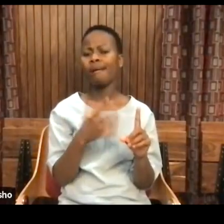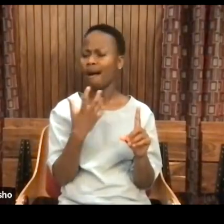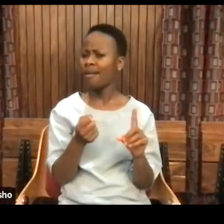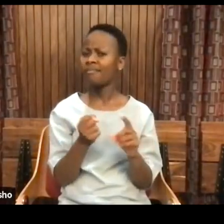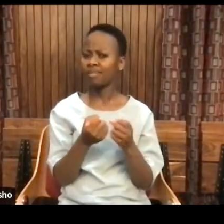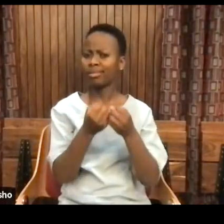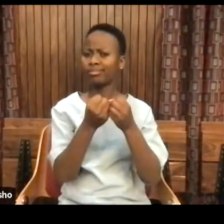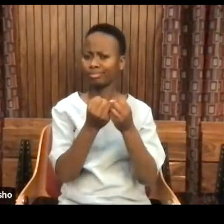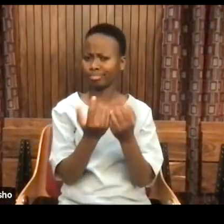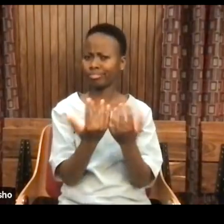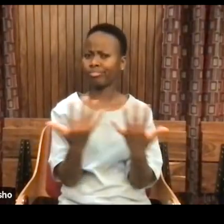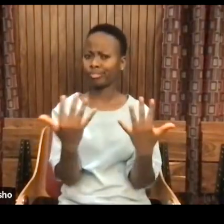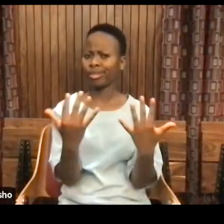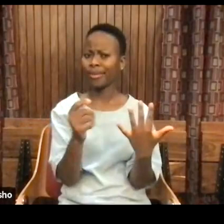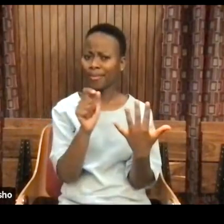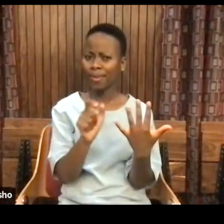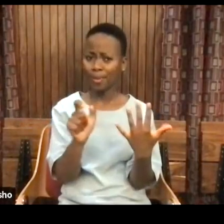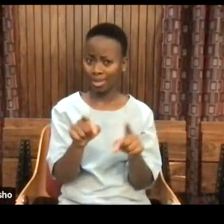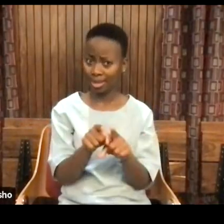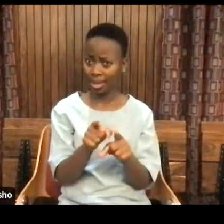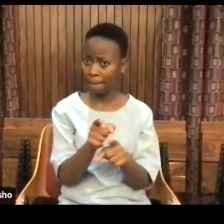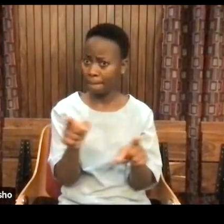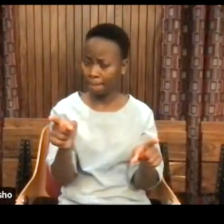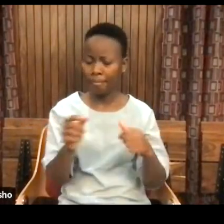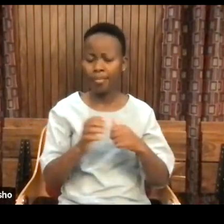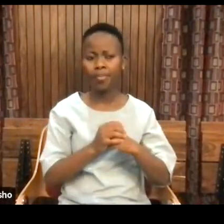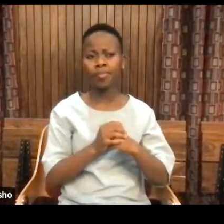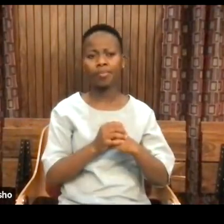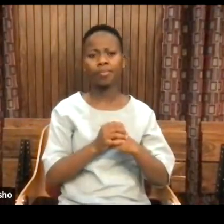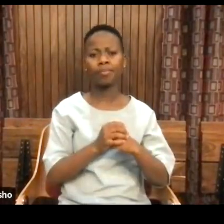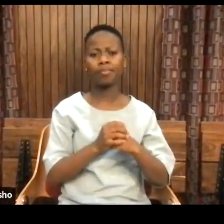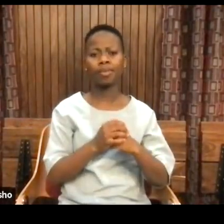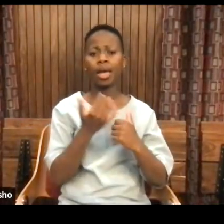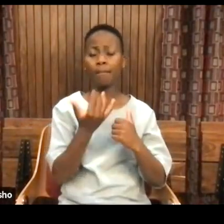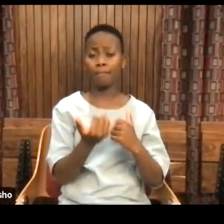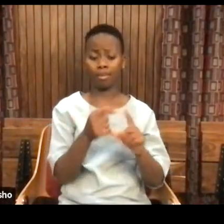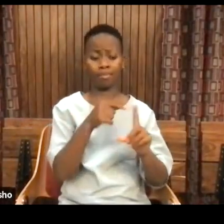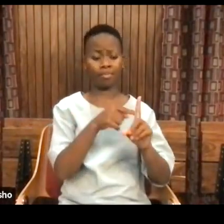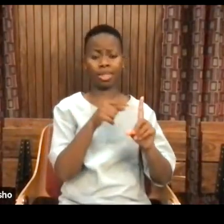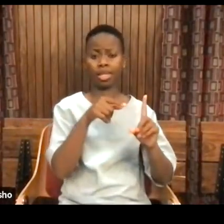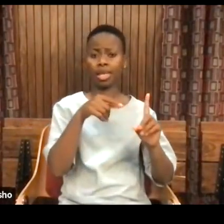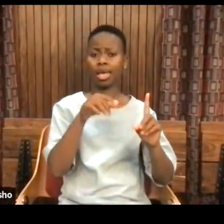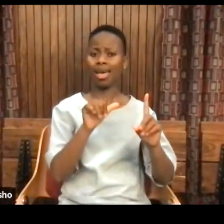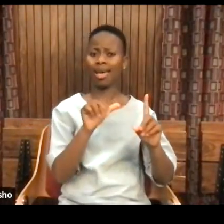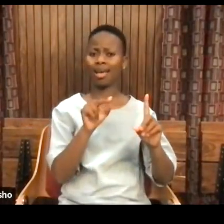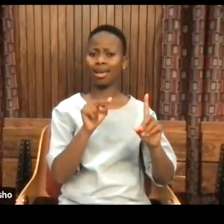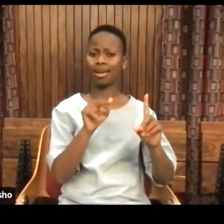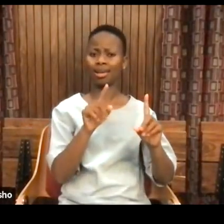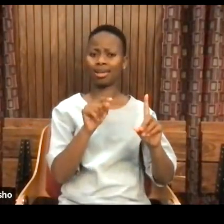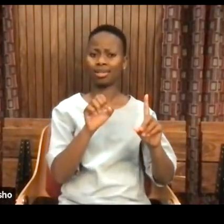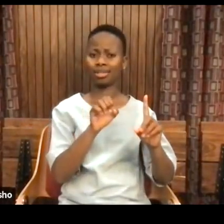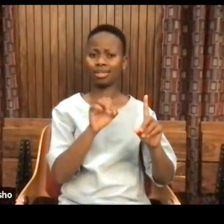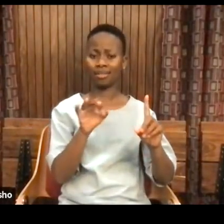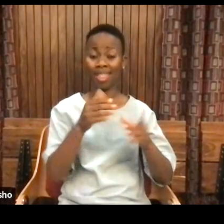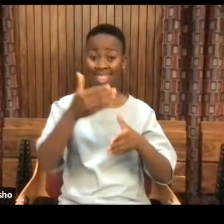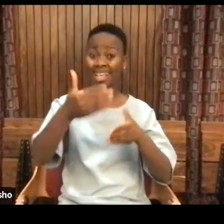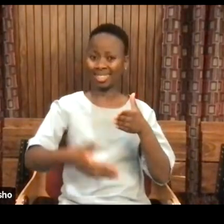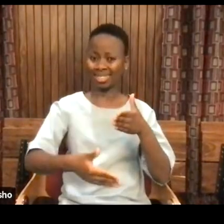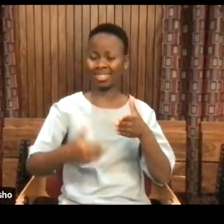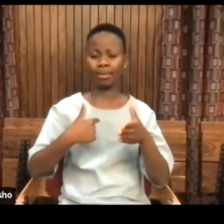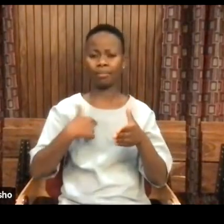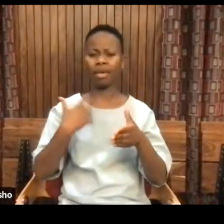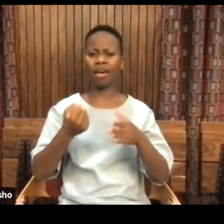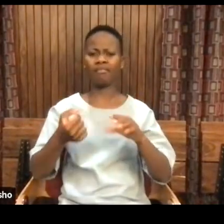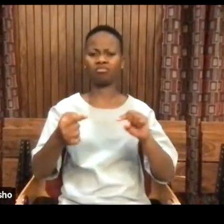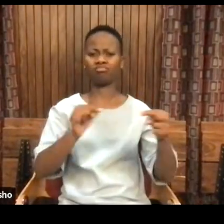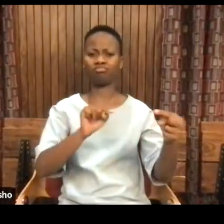right? That was a shoe. And sometimes I do. But with Antef, at the end, I put the date. I usually